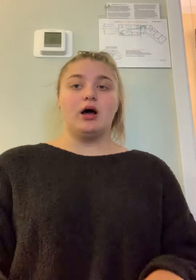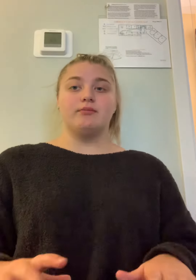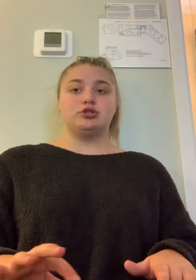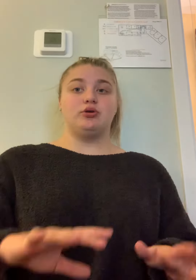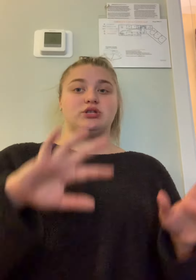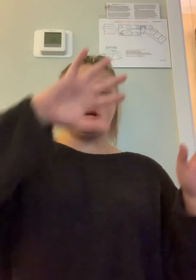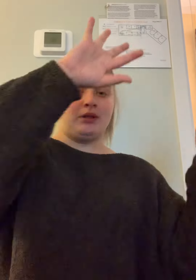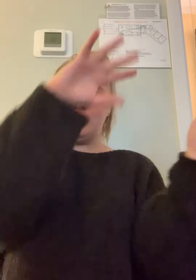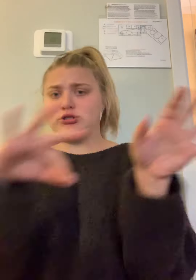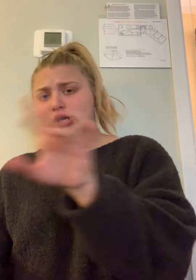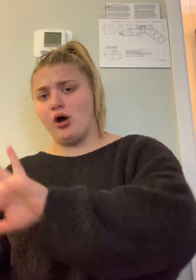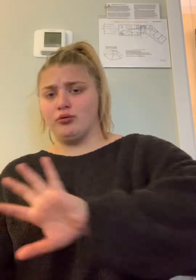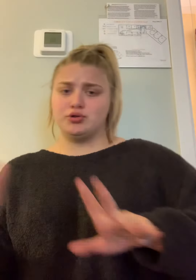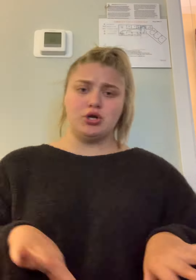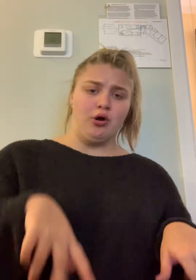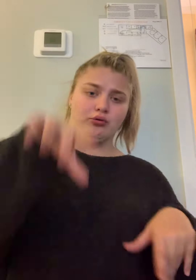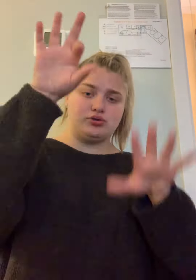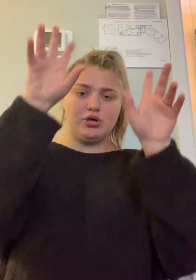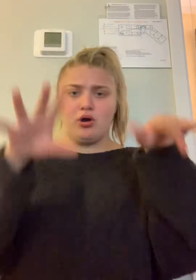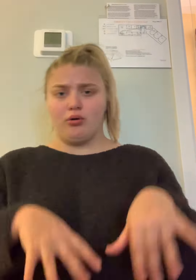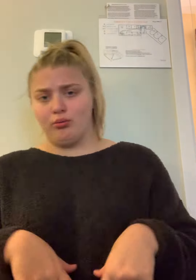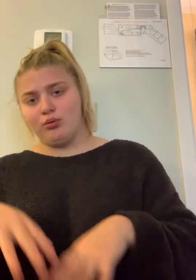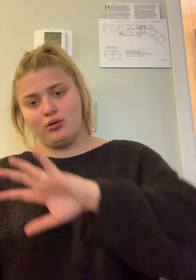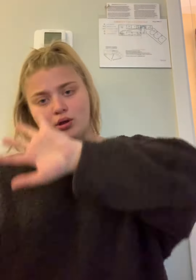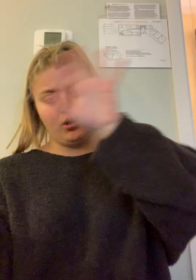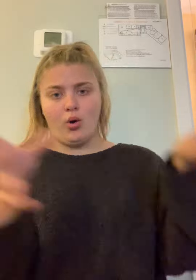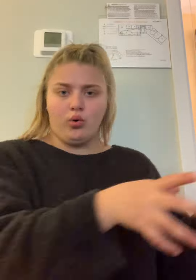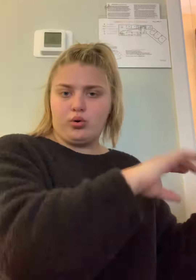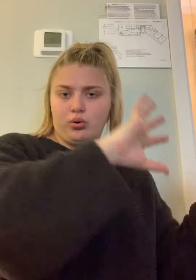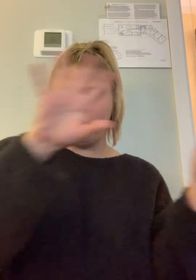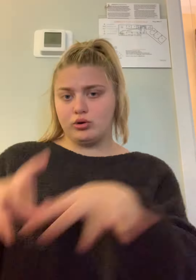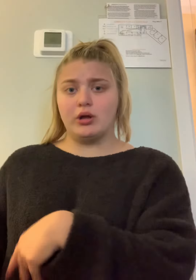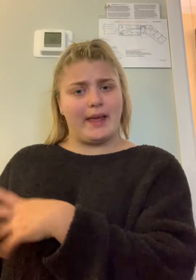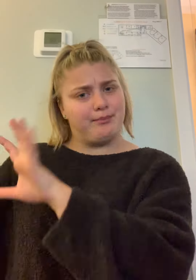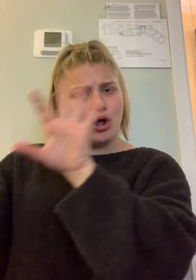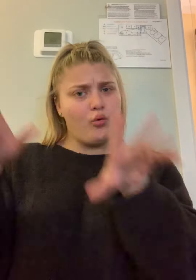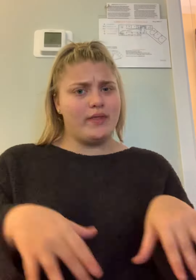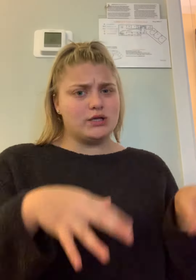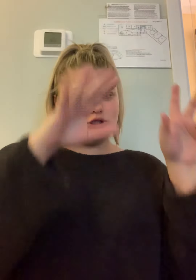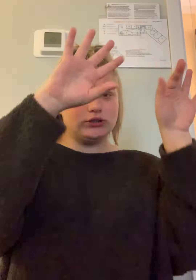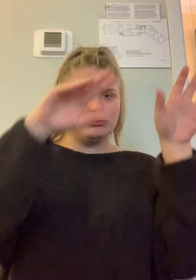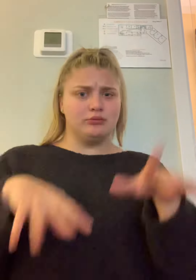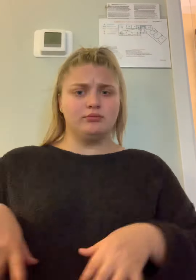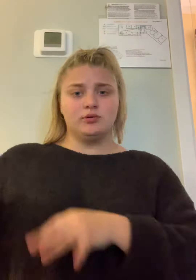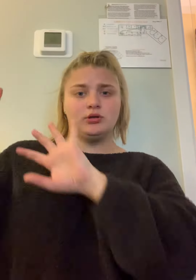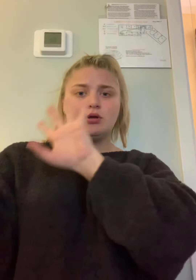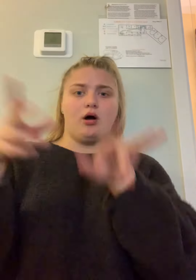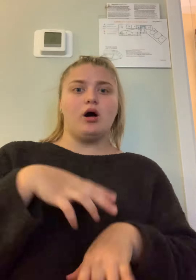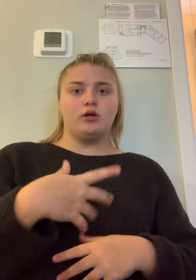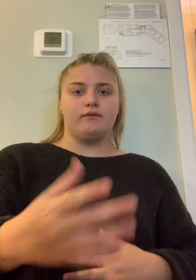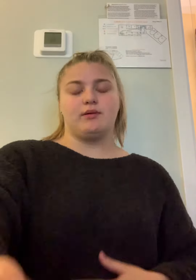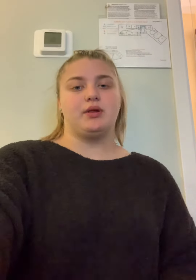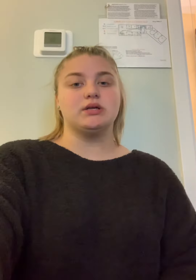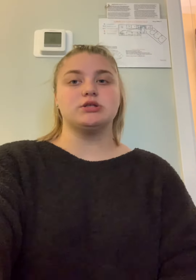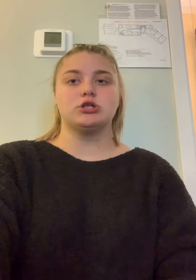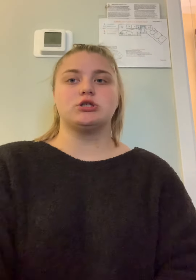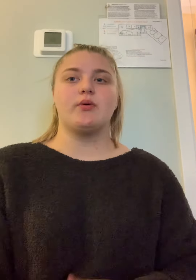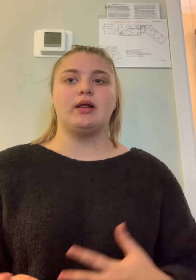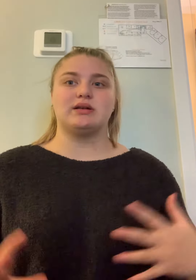So it's just going to be like snow snow snow. You can like blow with it too all over the place and just showing like